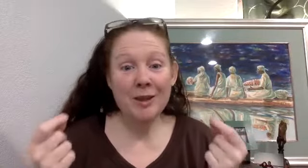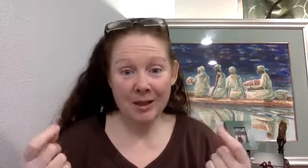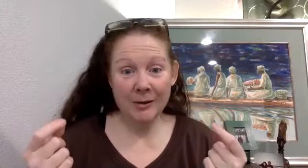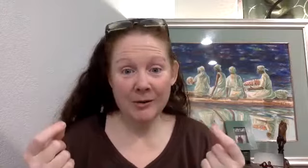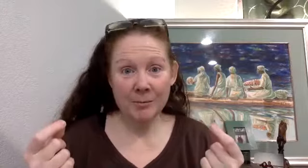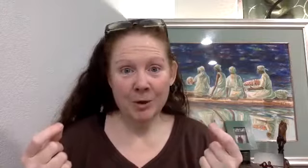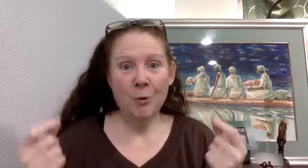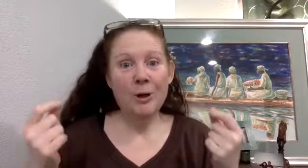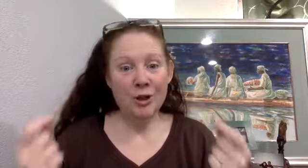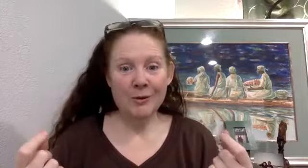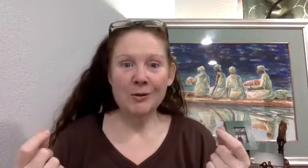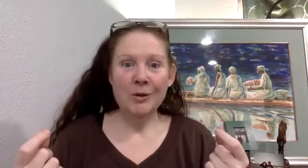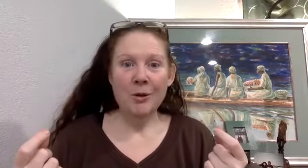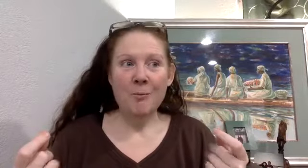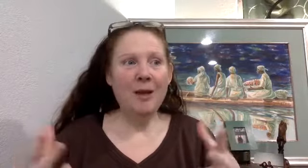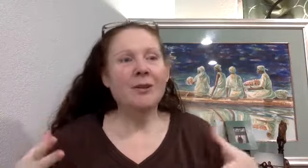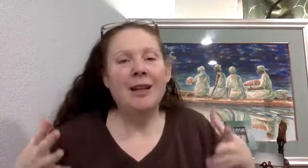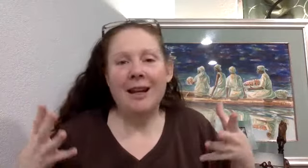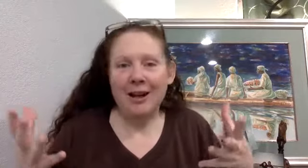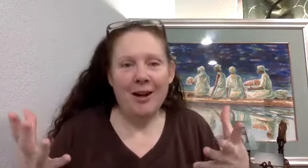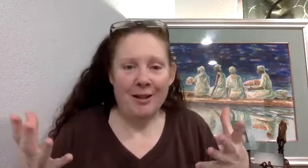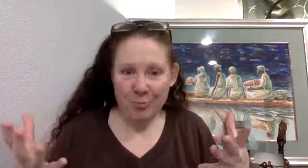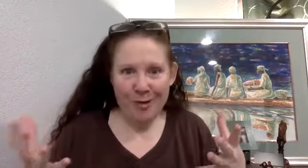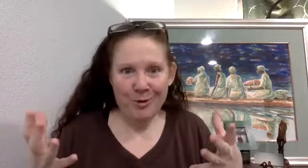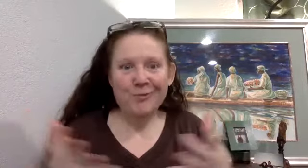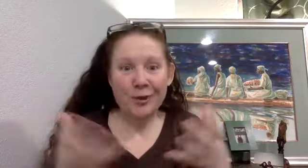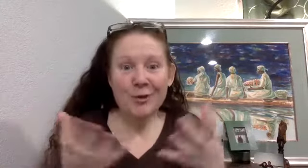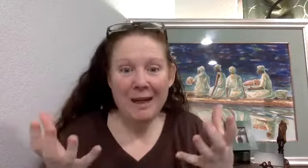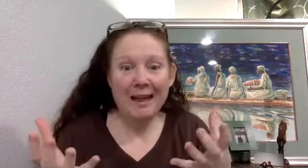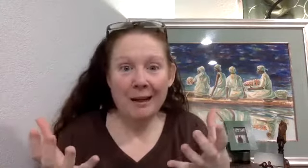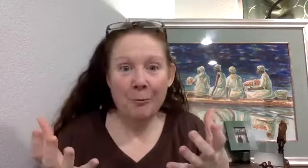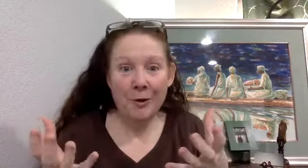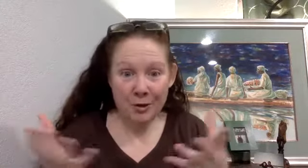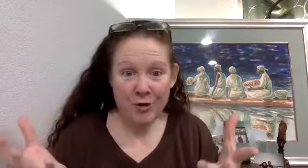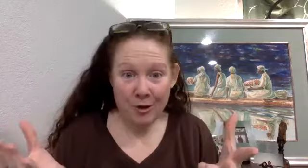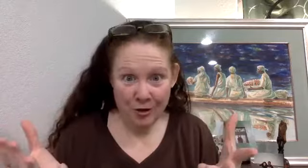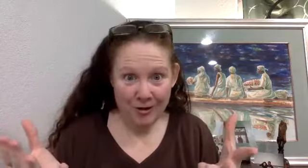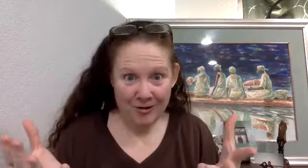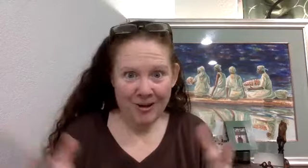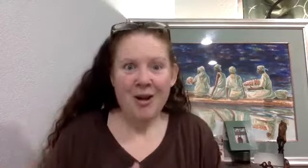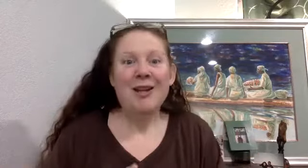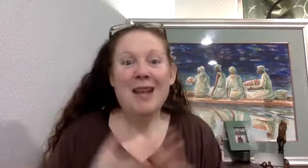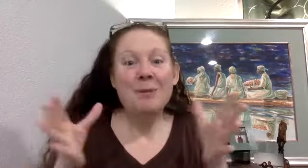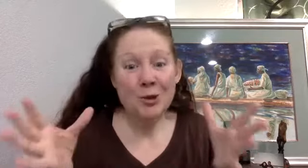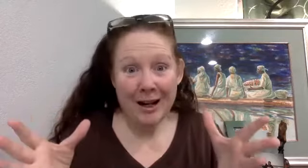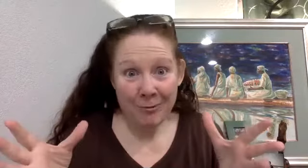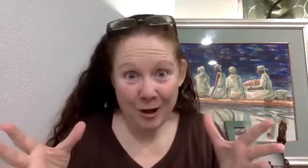this, which is basically getting on an impromptu first meeting with a stranger, demonstrating racial